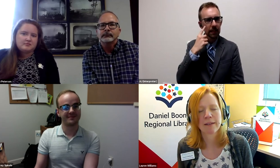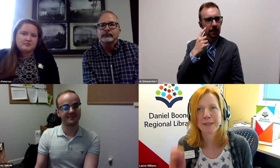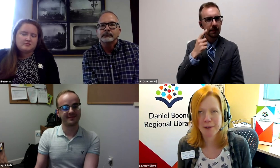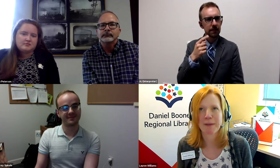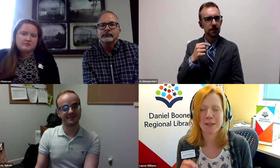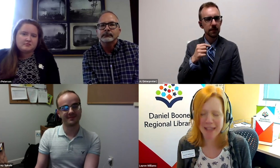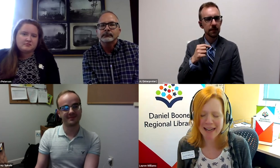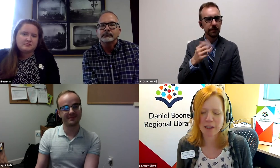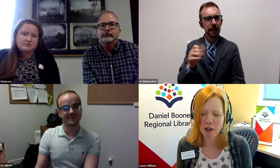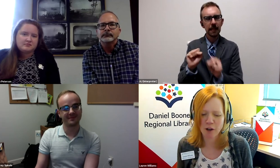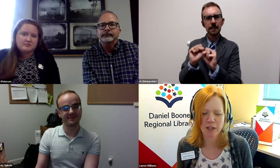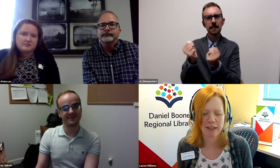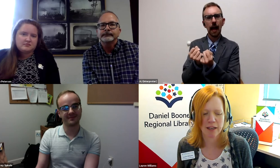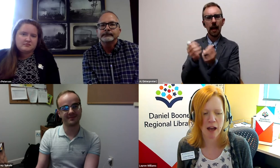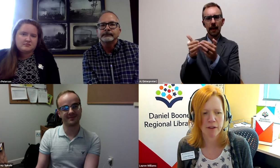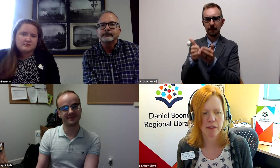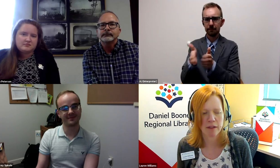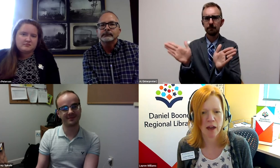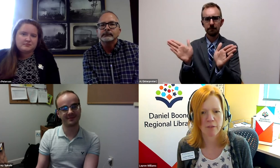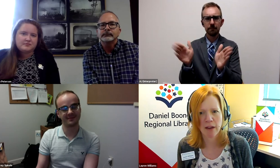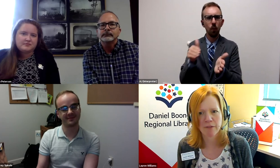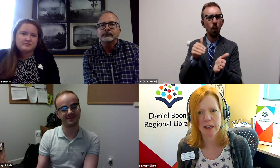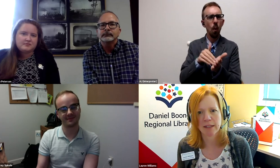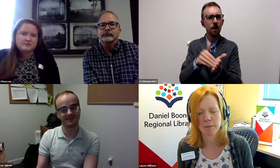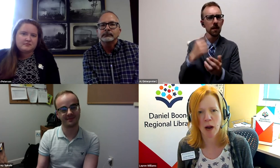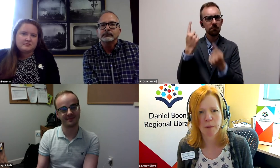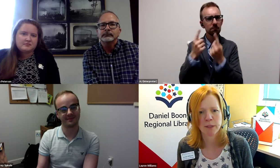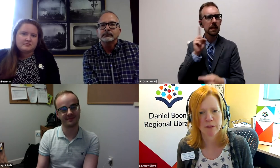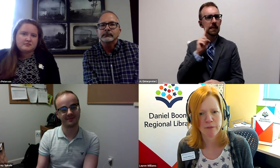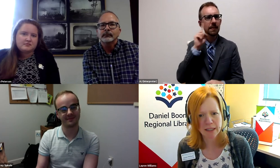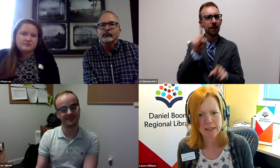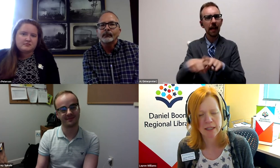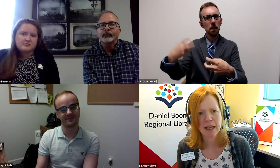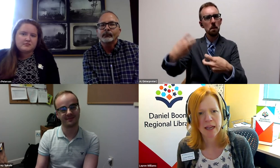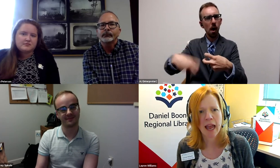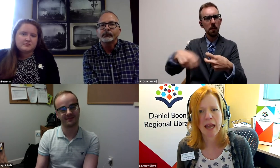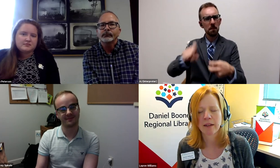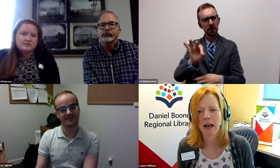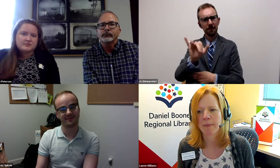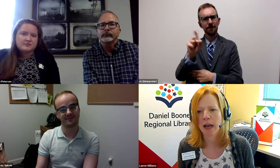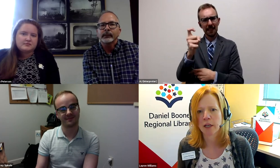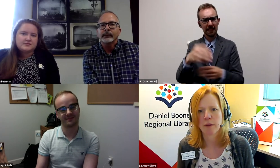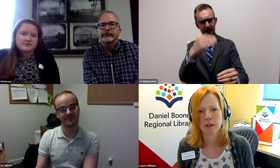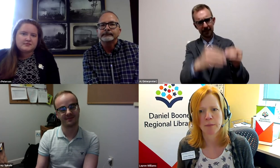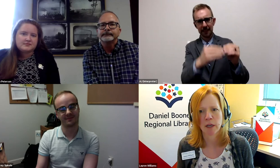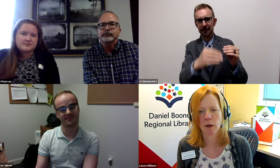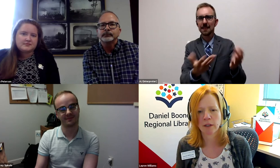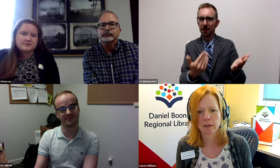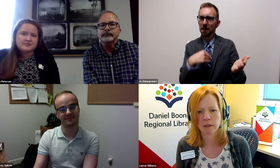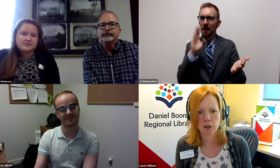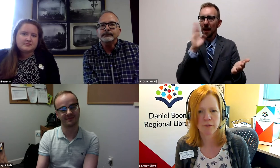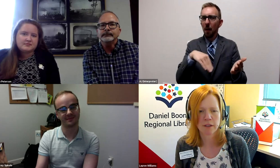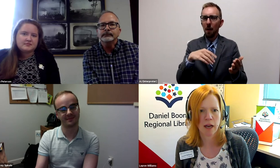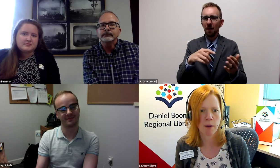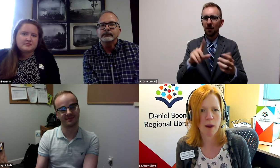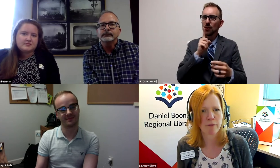at large has often thought of Deafness as a problem to be fixed. And I know that there's been a great